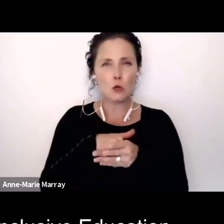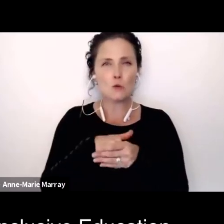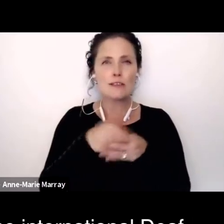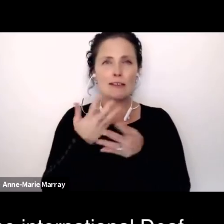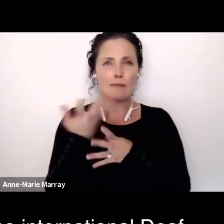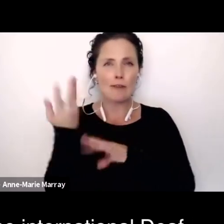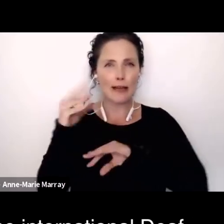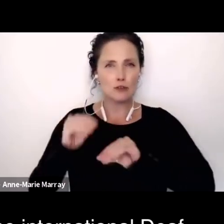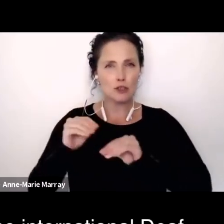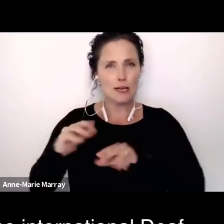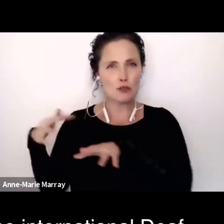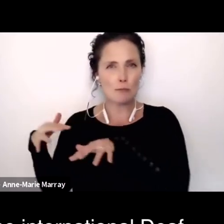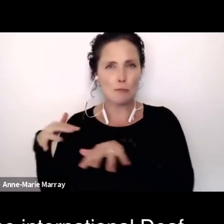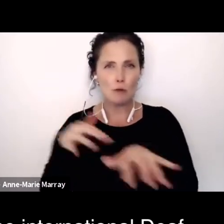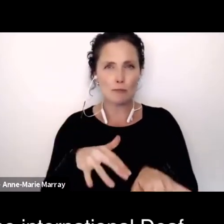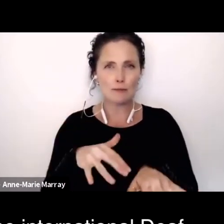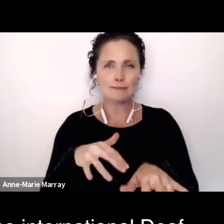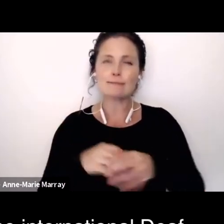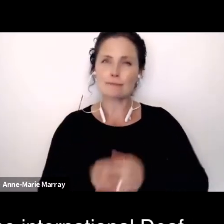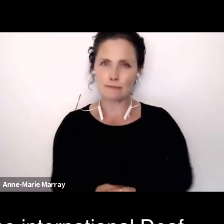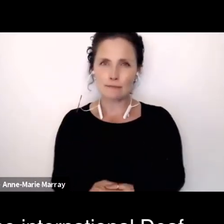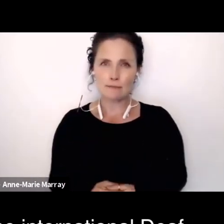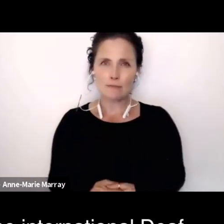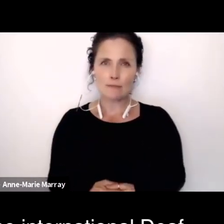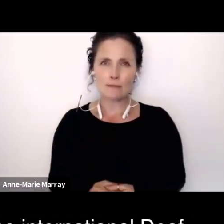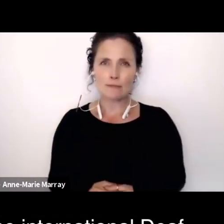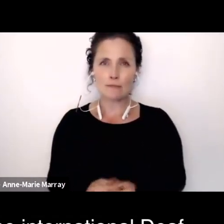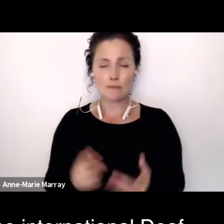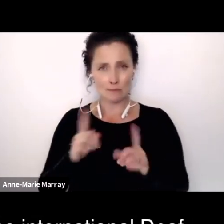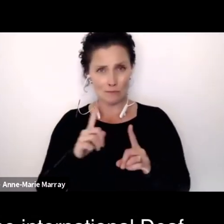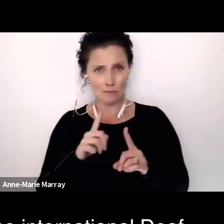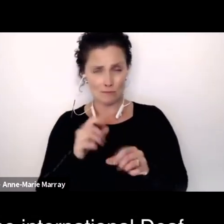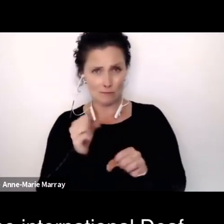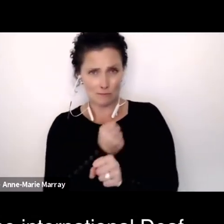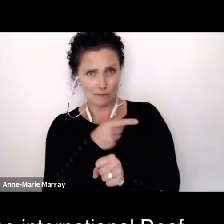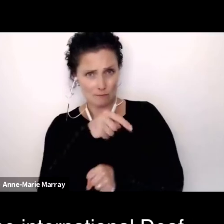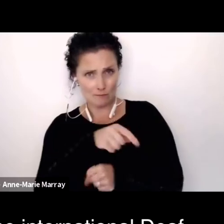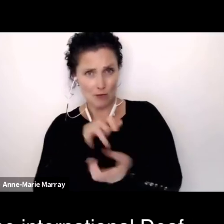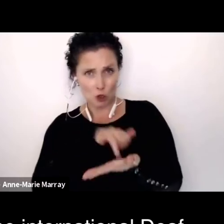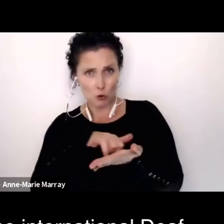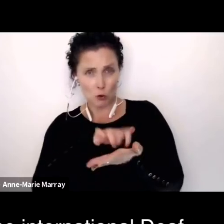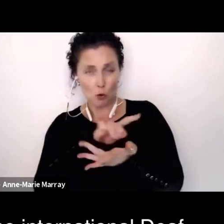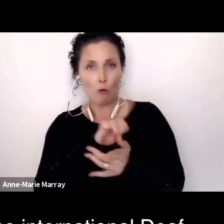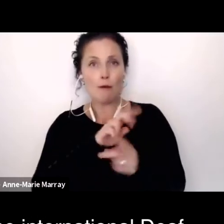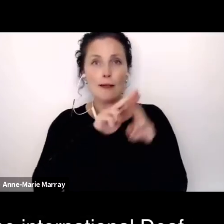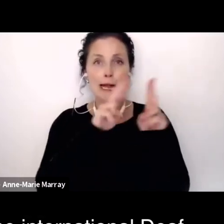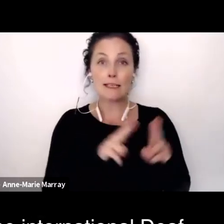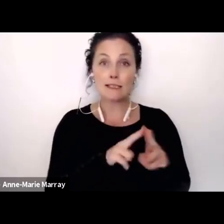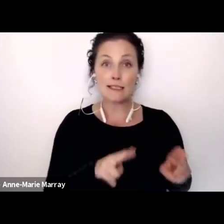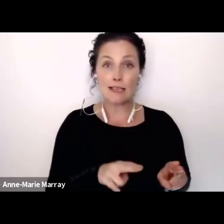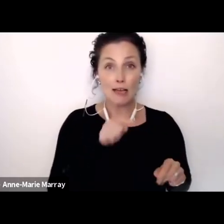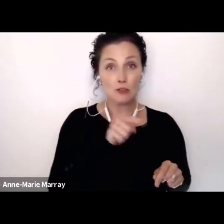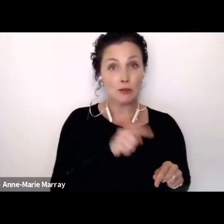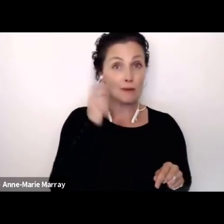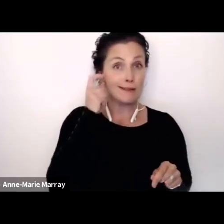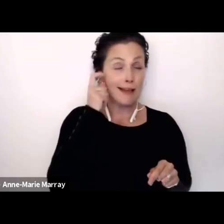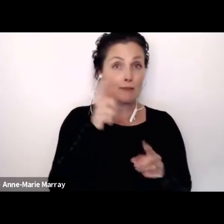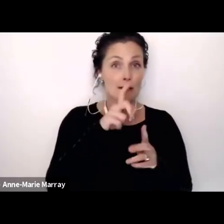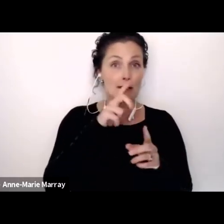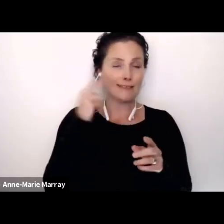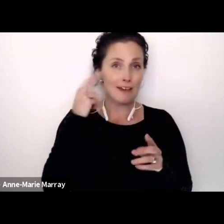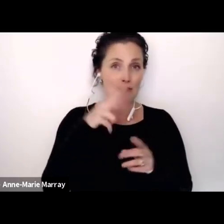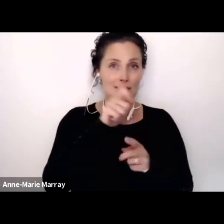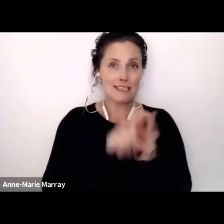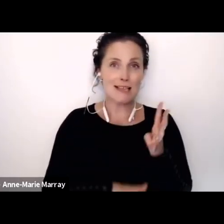movement to take part in the work that went on between the international deaf and disabled people's